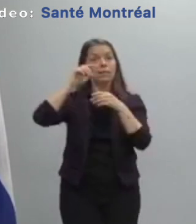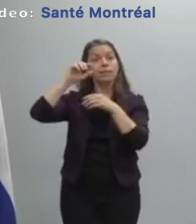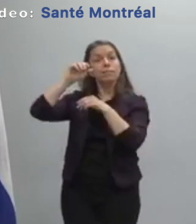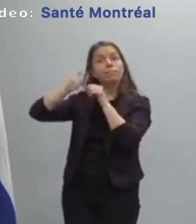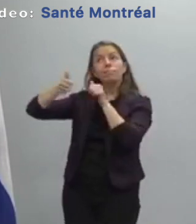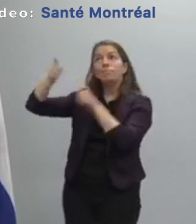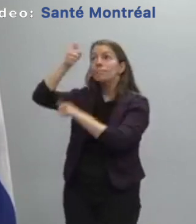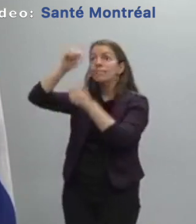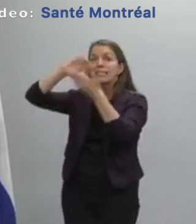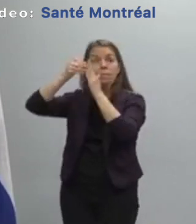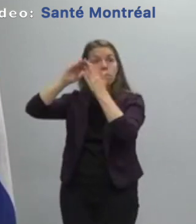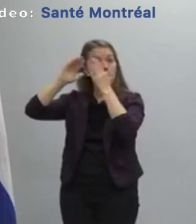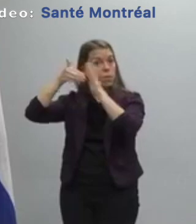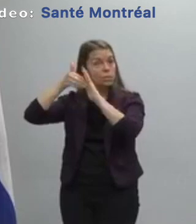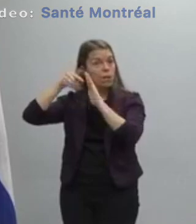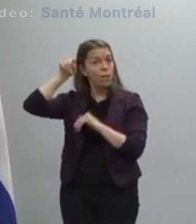that facilitate distanciation